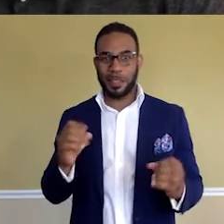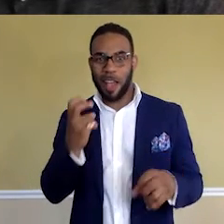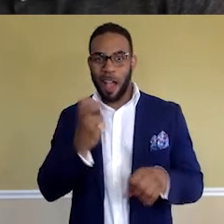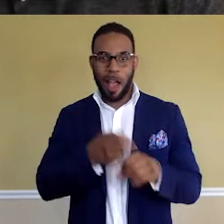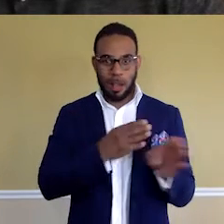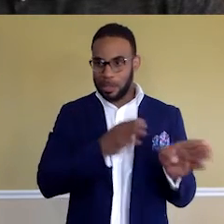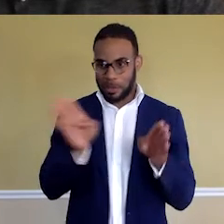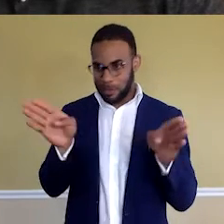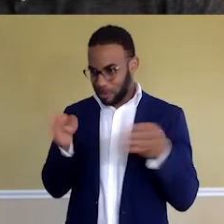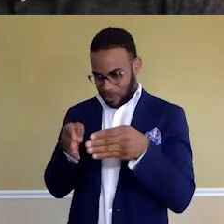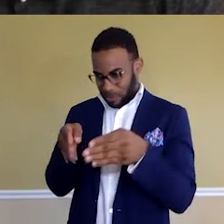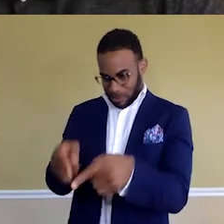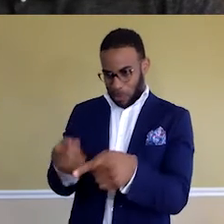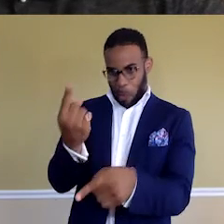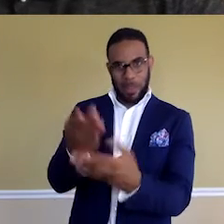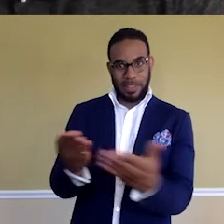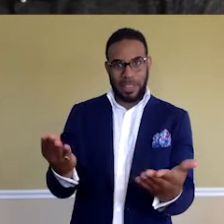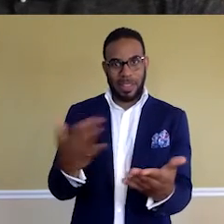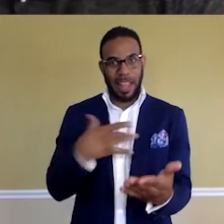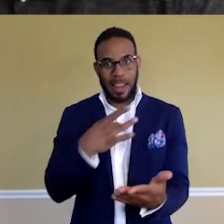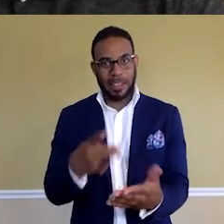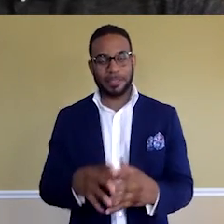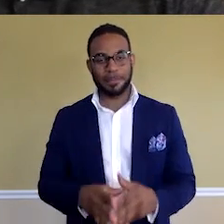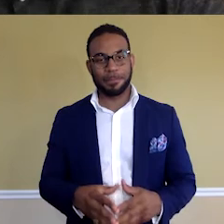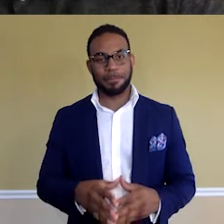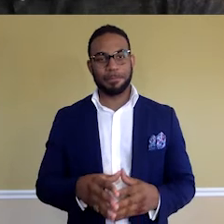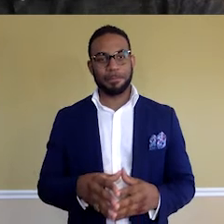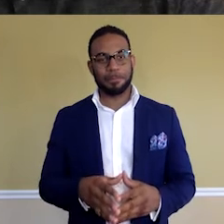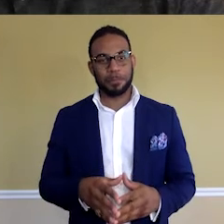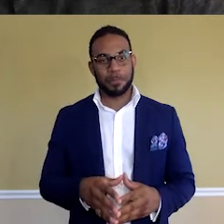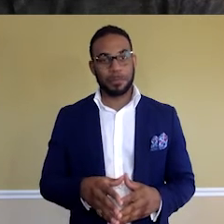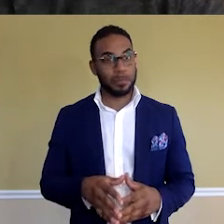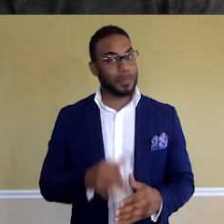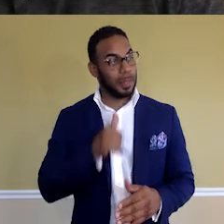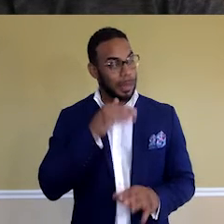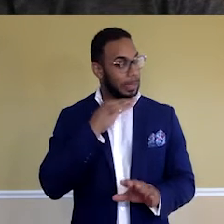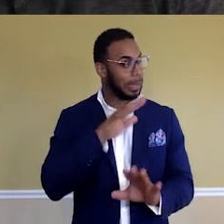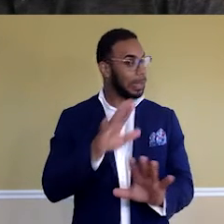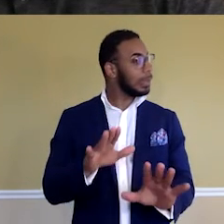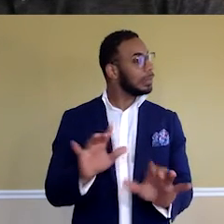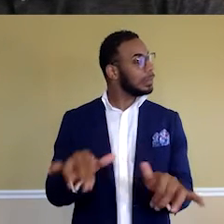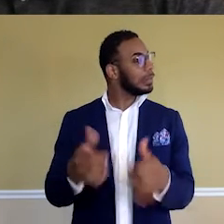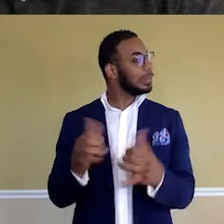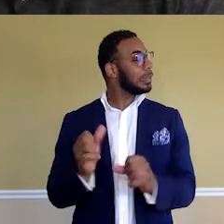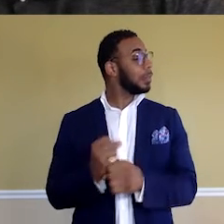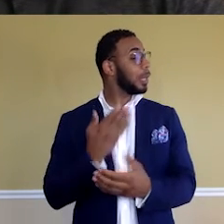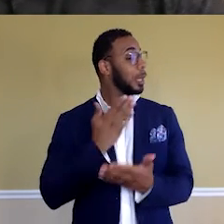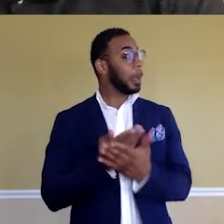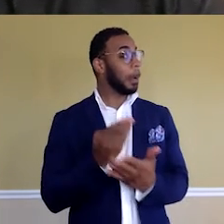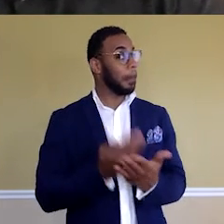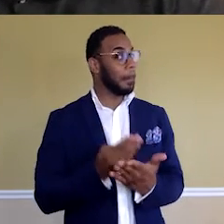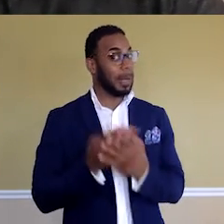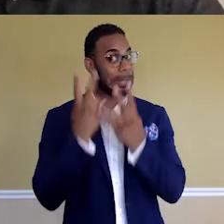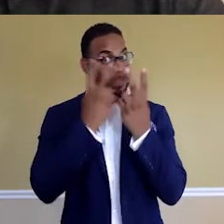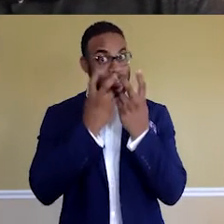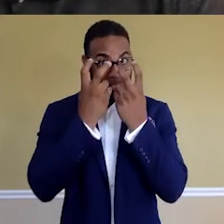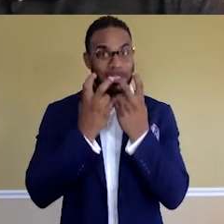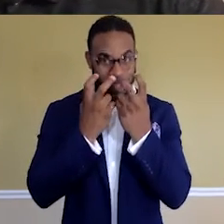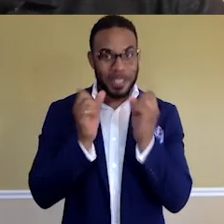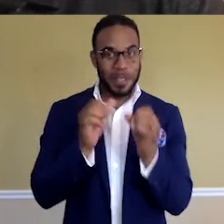pigeonhole myself into one thing that I like. And I'm not going to lie, there's a chance to make some good money. So, I'm used to making like